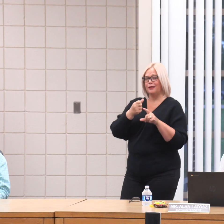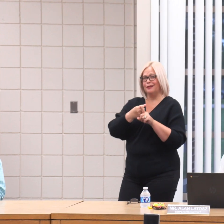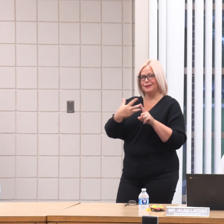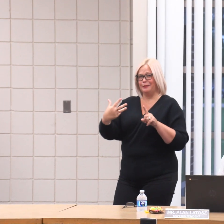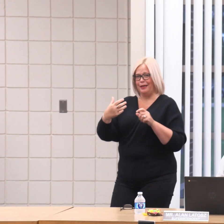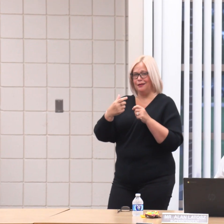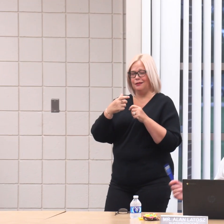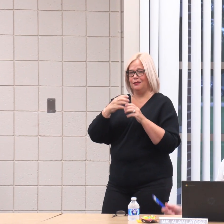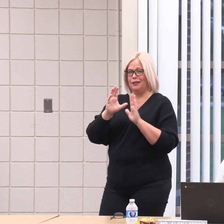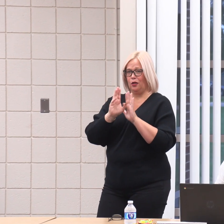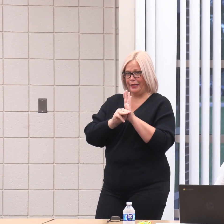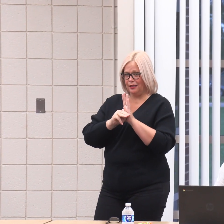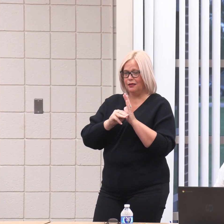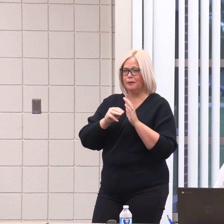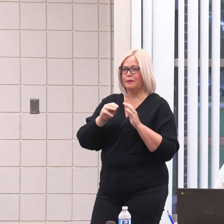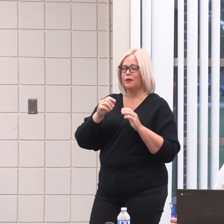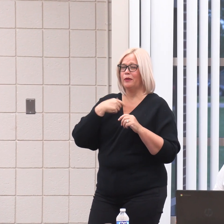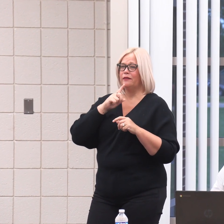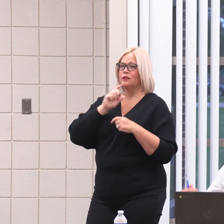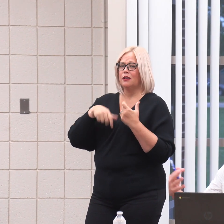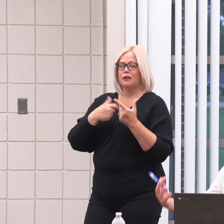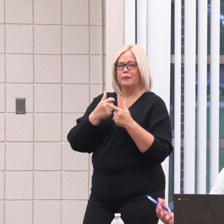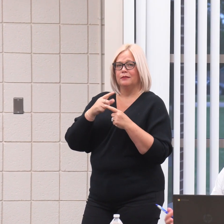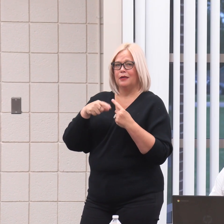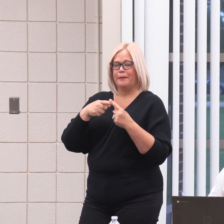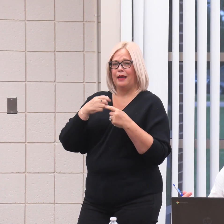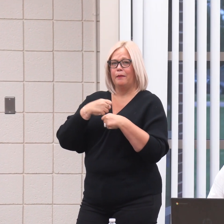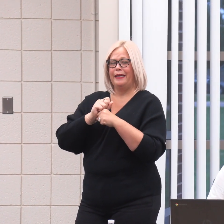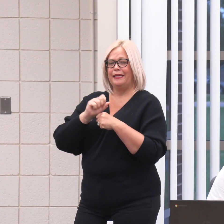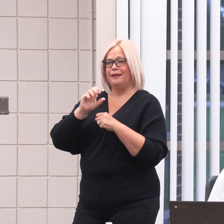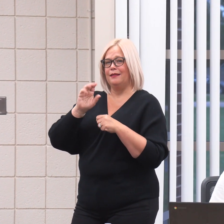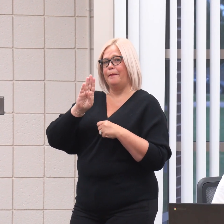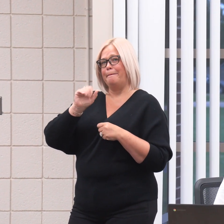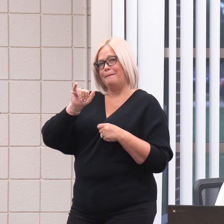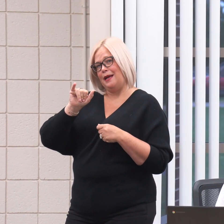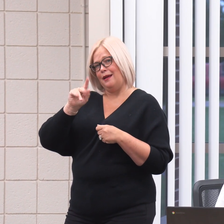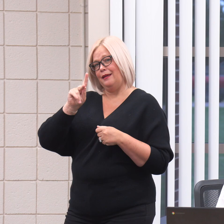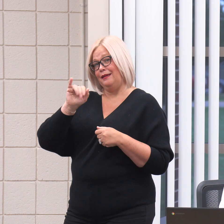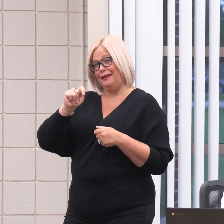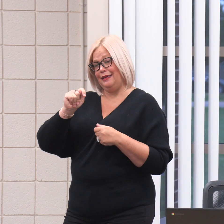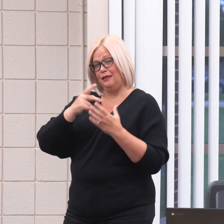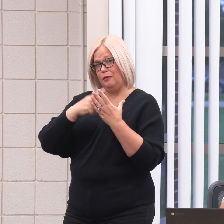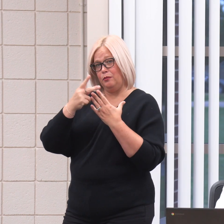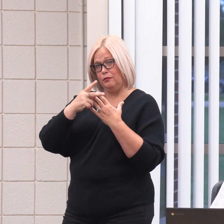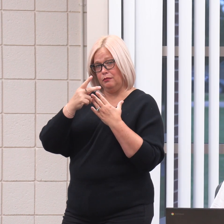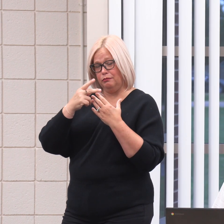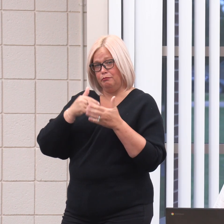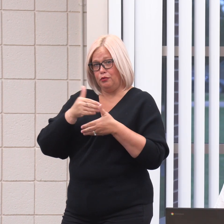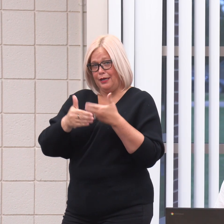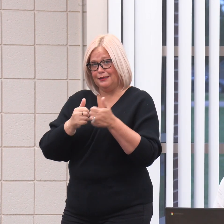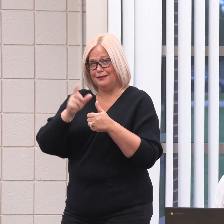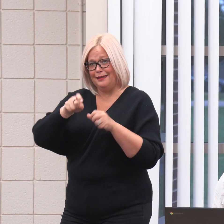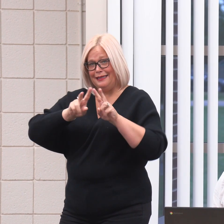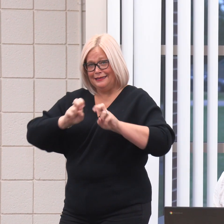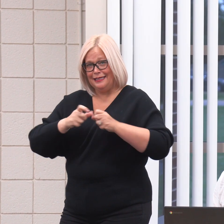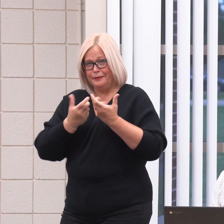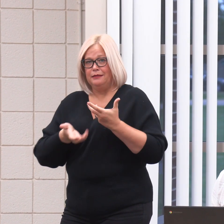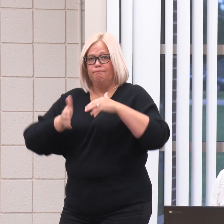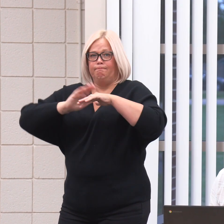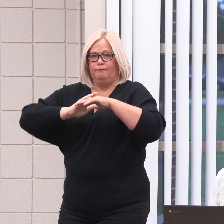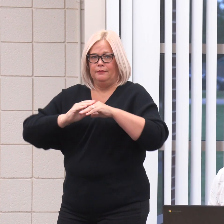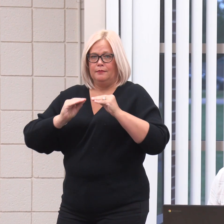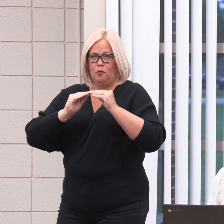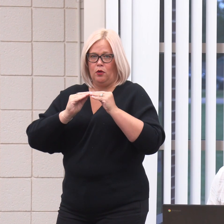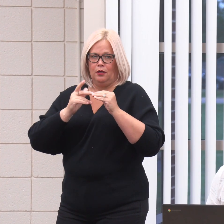curriculum, we've talked about strengthening the MICIP process and the school improvement process and the needs assessment will kind of go